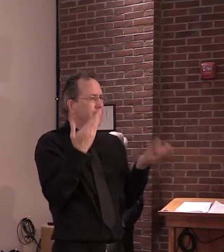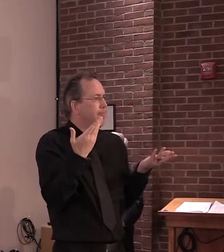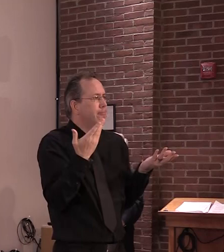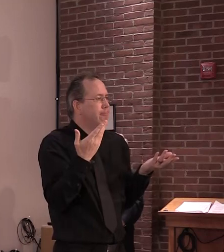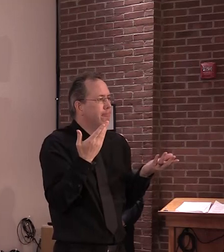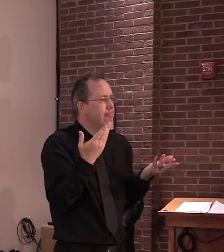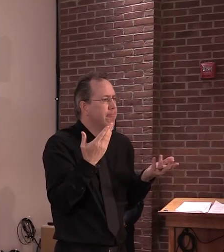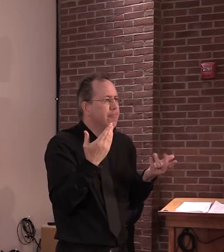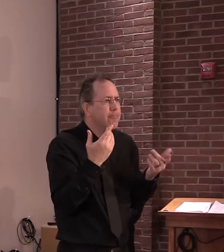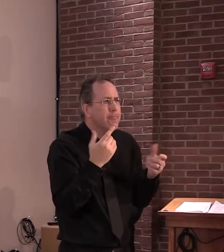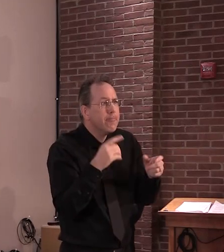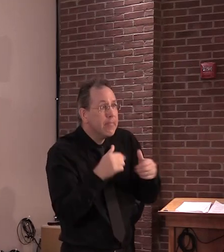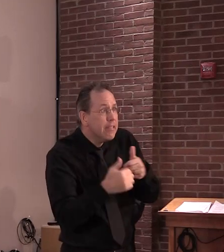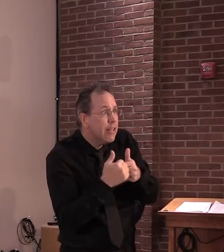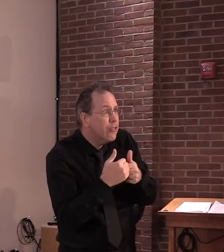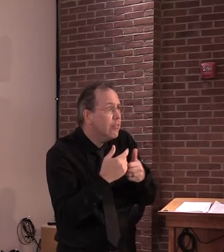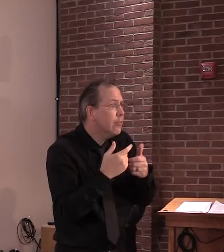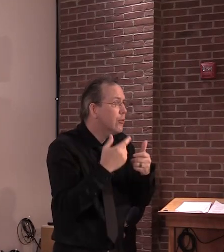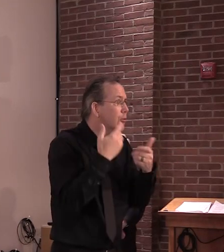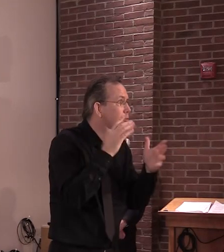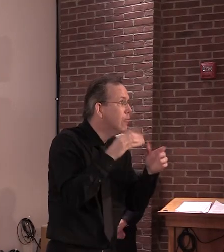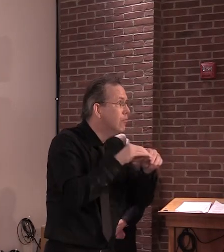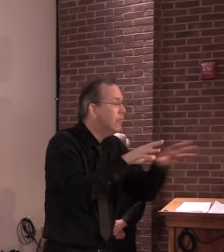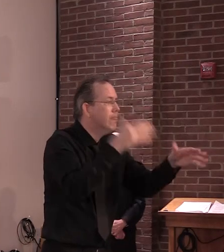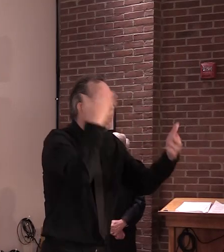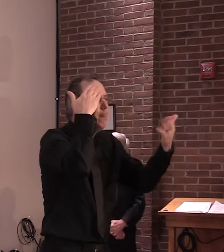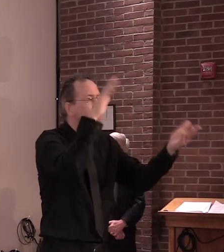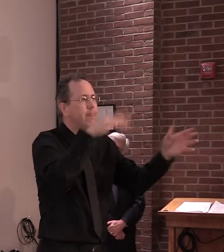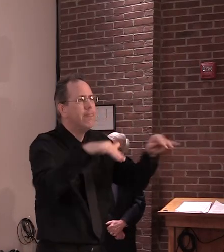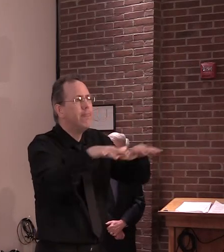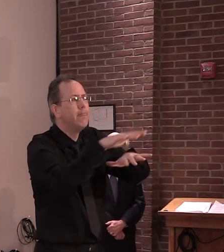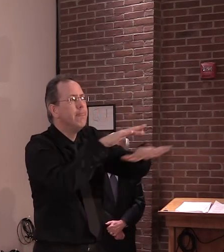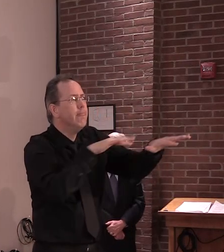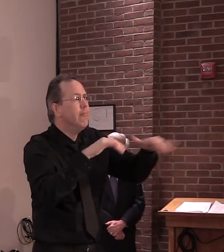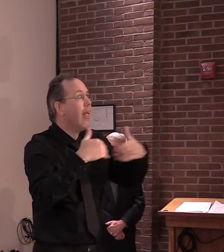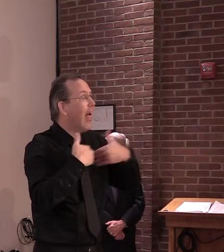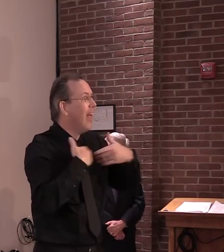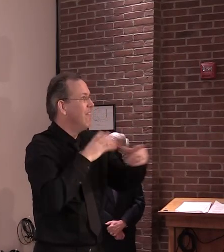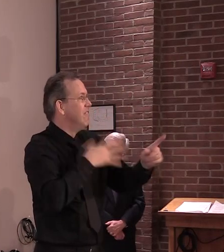you will, if those people can eventually become infectious or not.